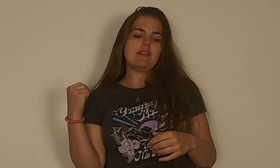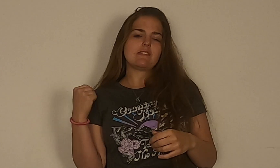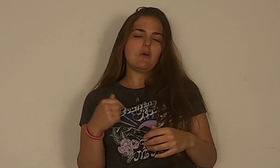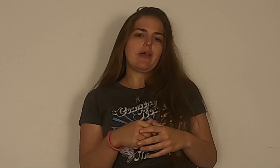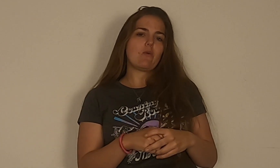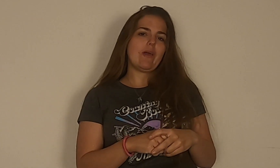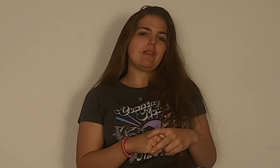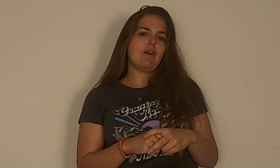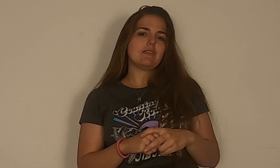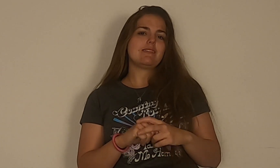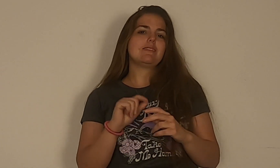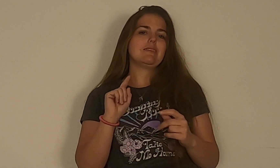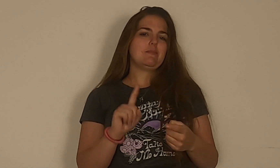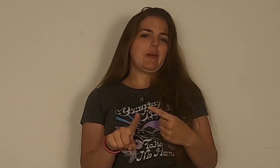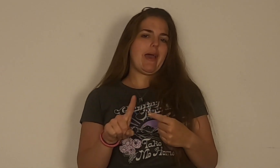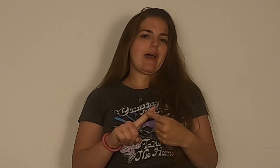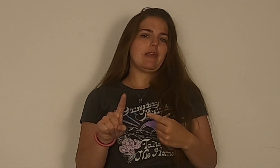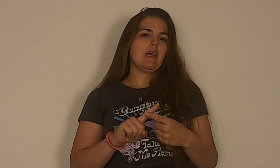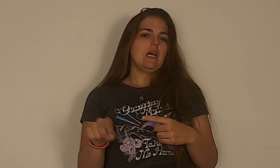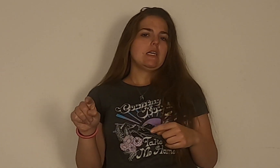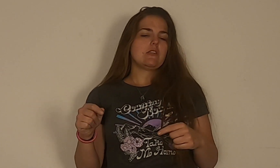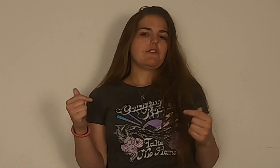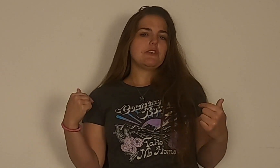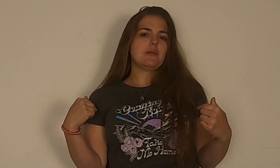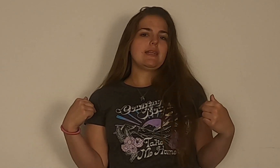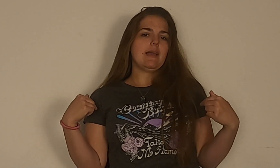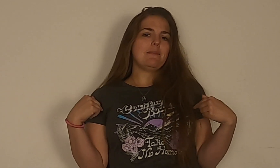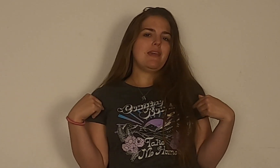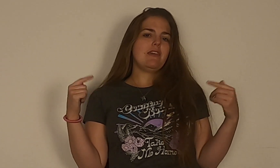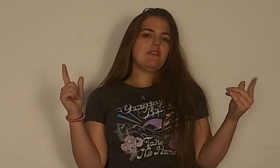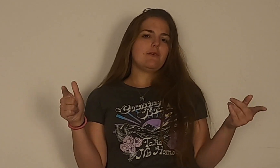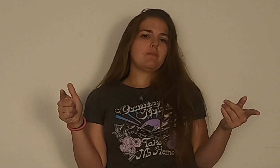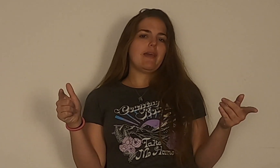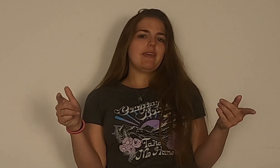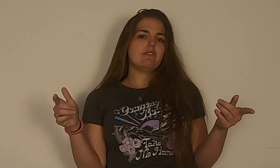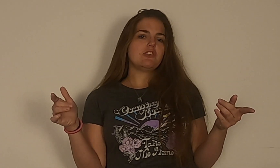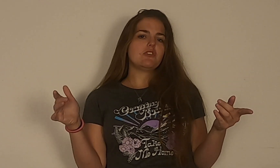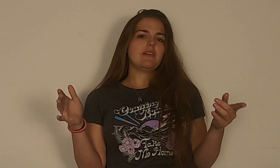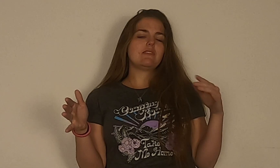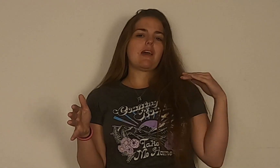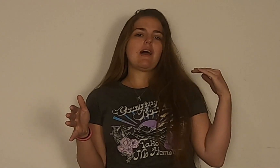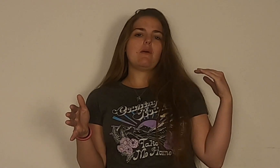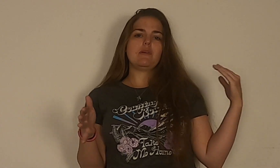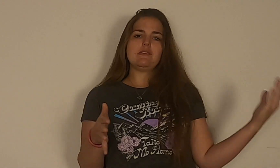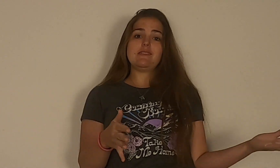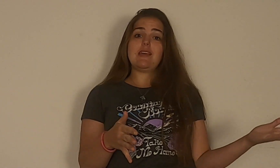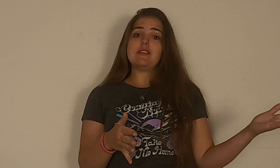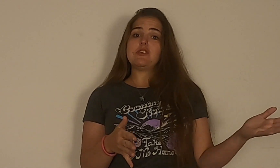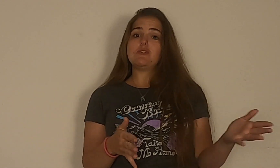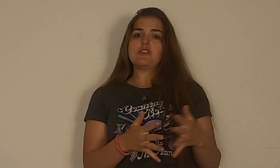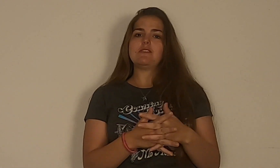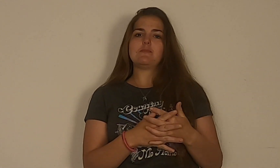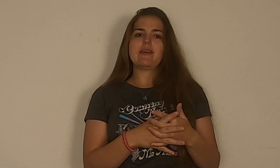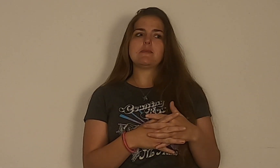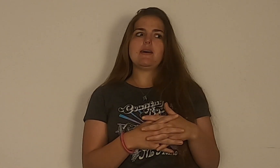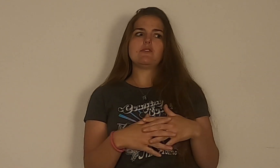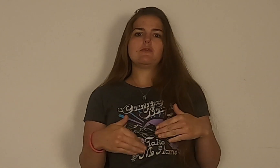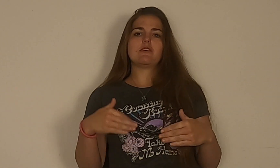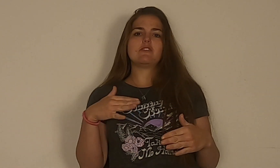can slow down weight loss. Dad. So if you're doing it like me and you do the bang energy drinks I would say that you should expect about two-thirds